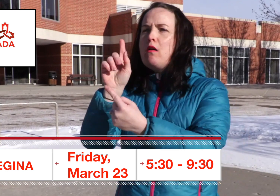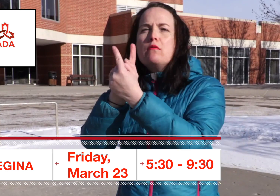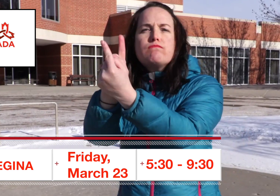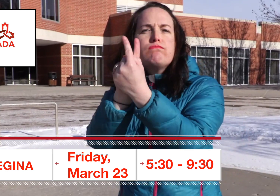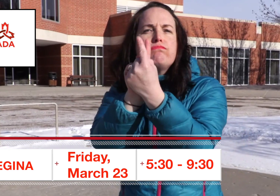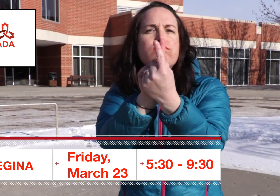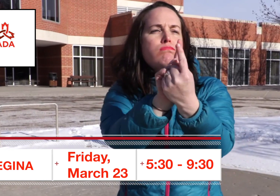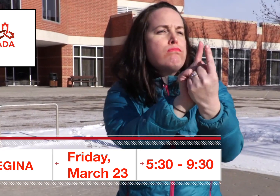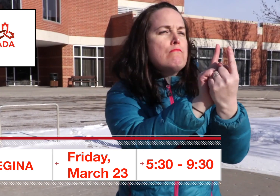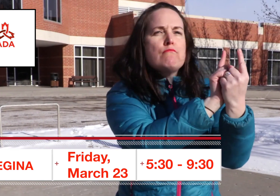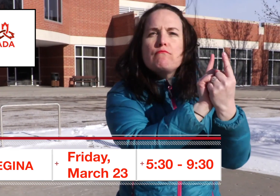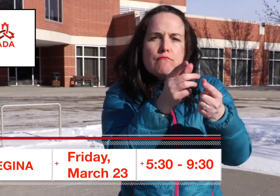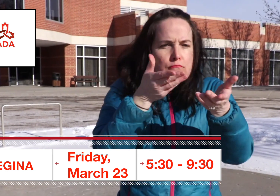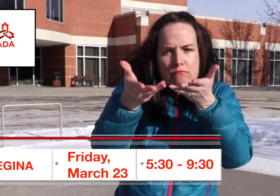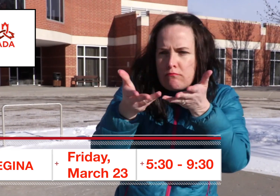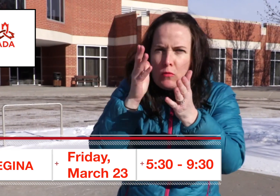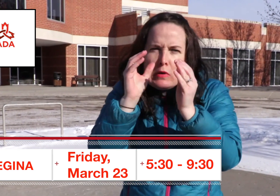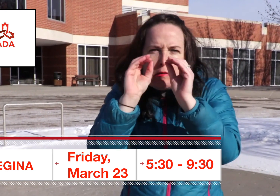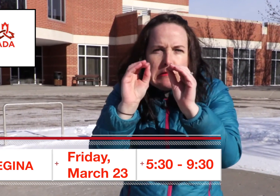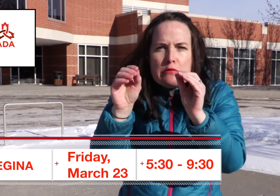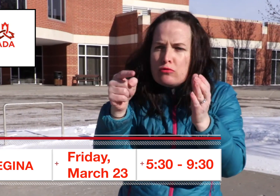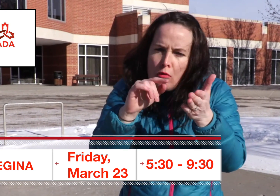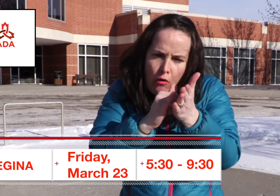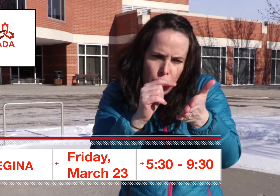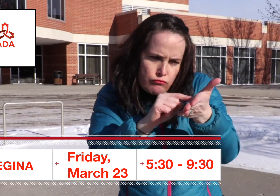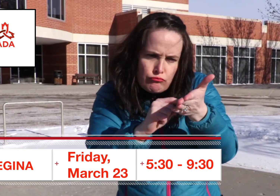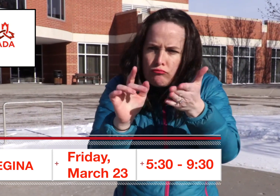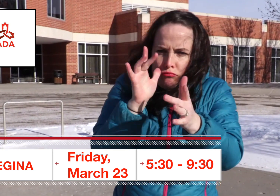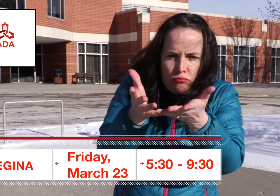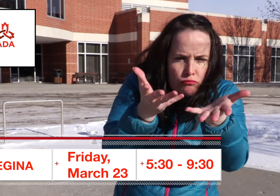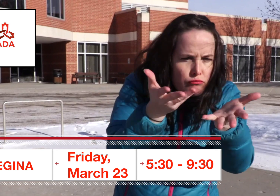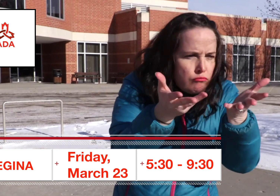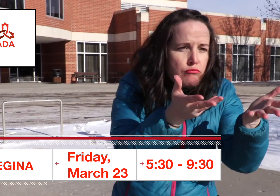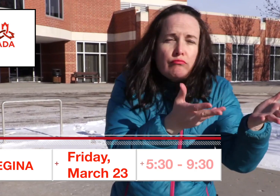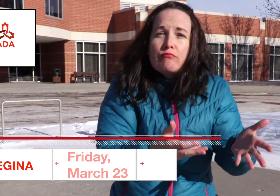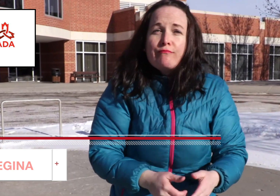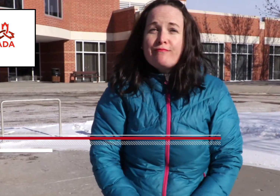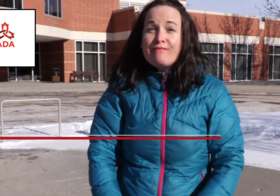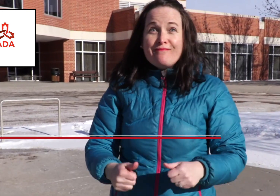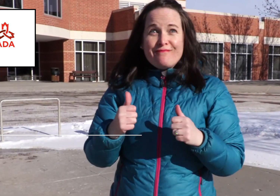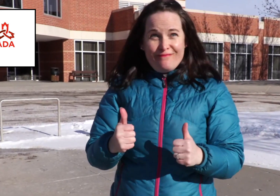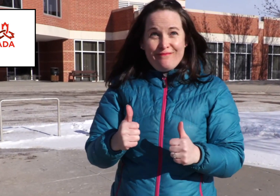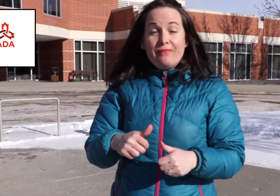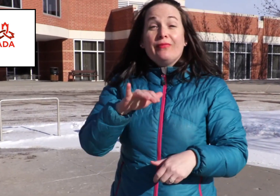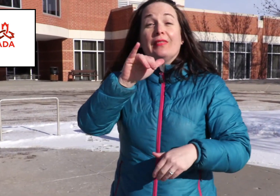.30 is going to be a lot of one-on-one teaching everybody how to set up the system and how to use the service.